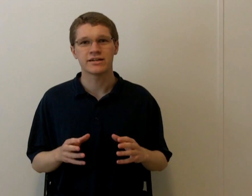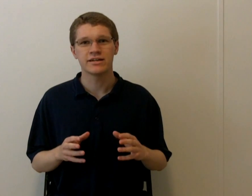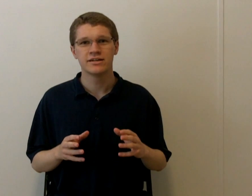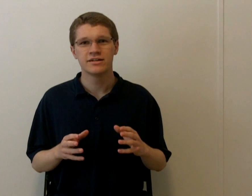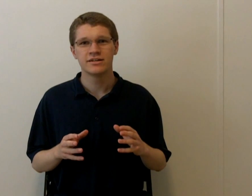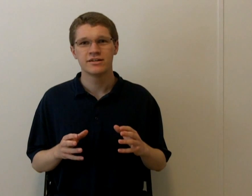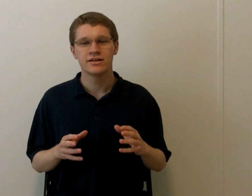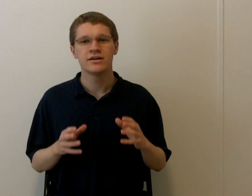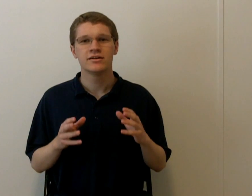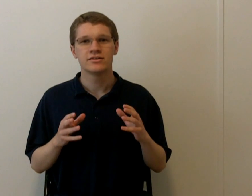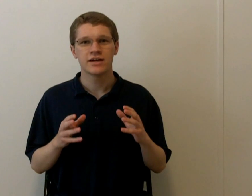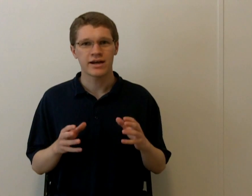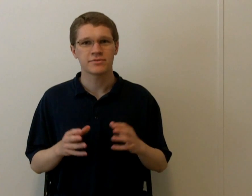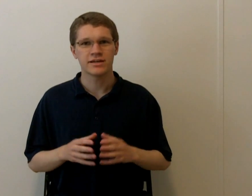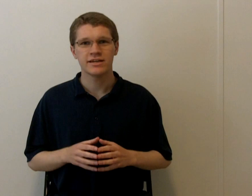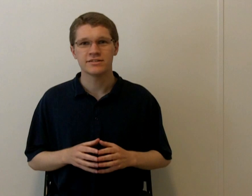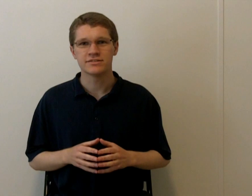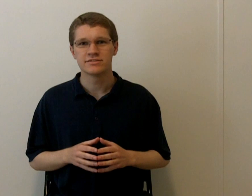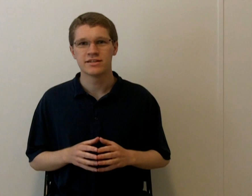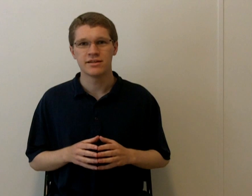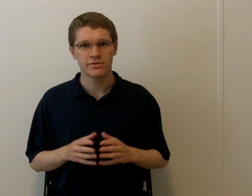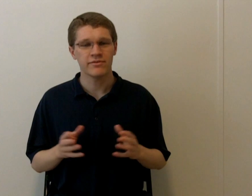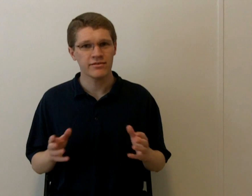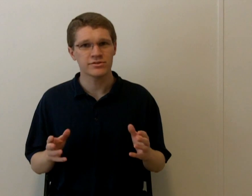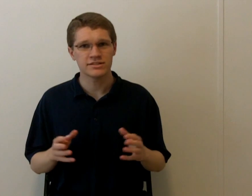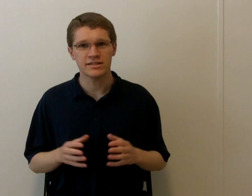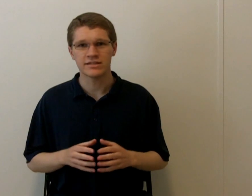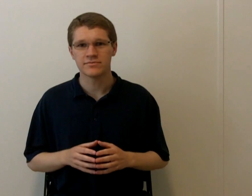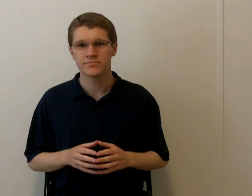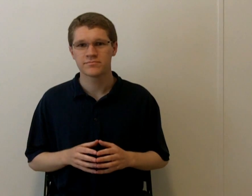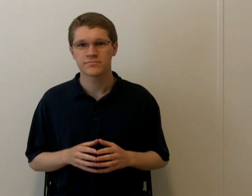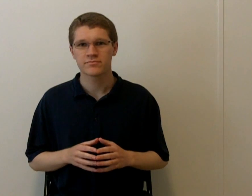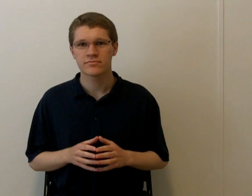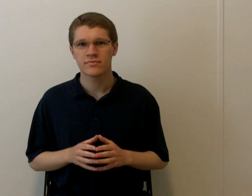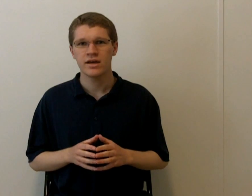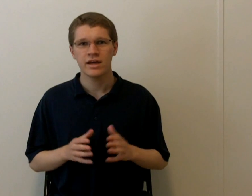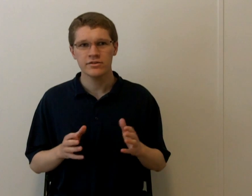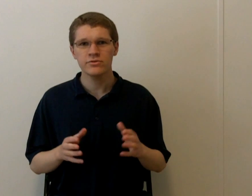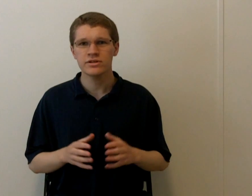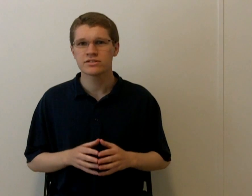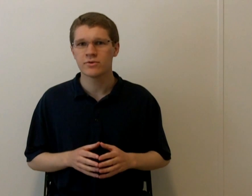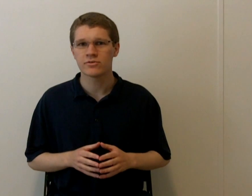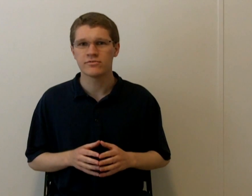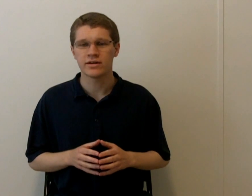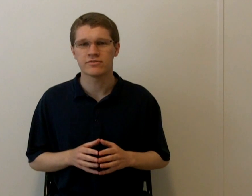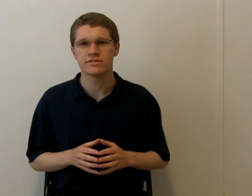applications that we've ever seen, including some old favorites,